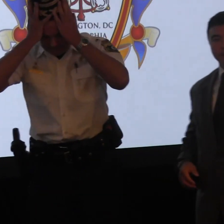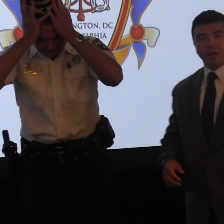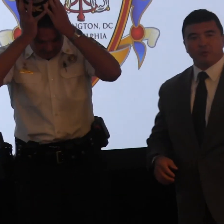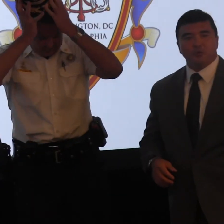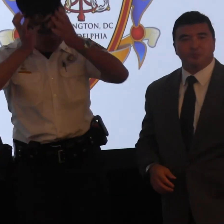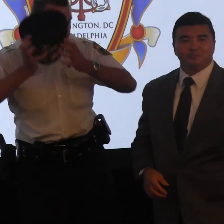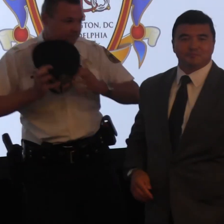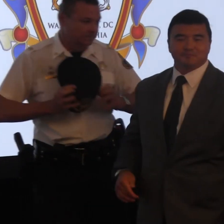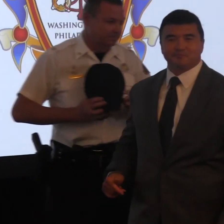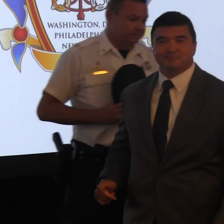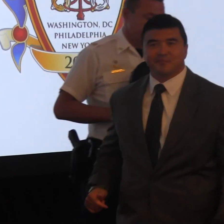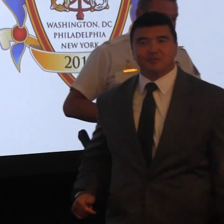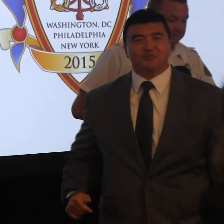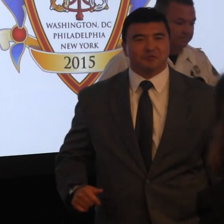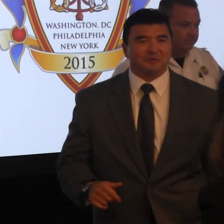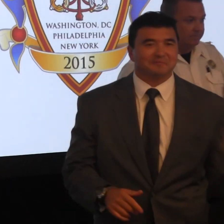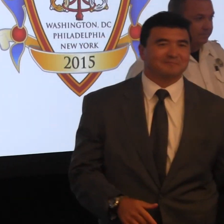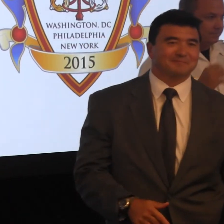How are you?